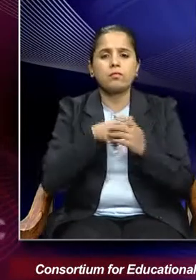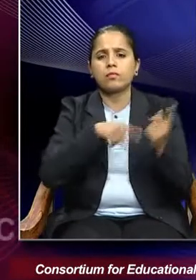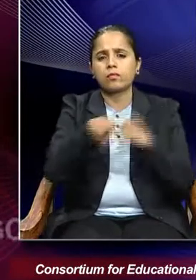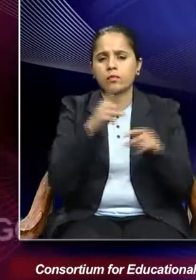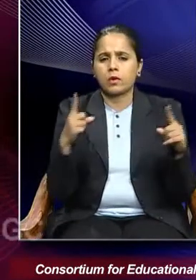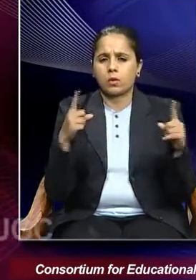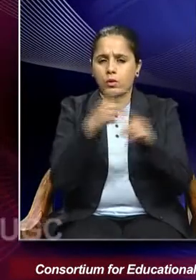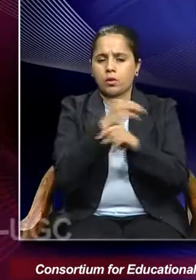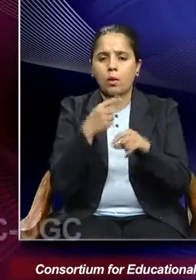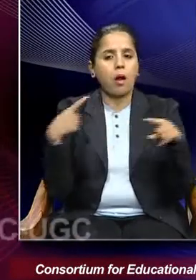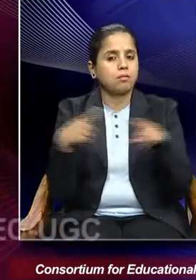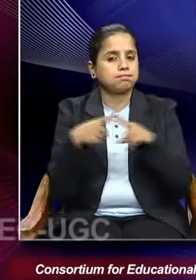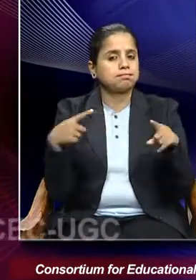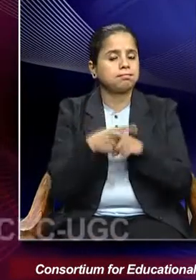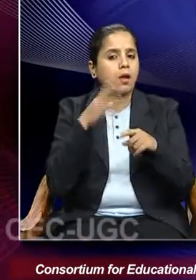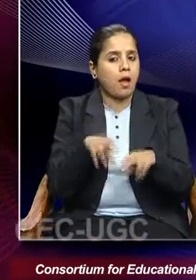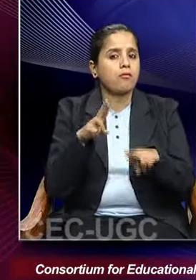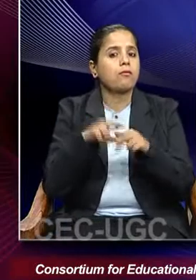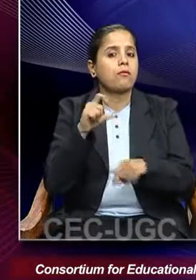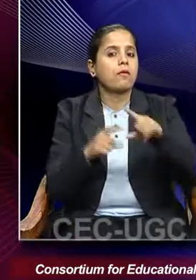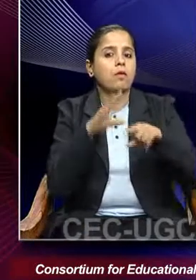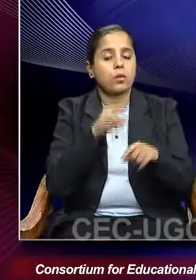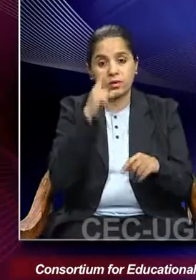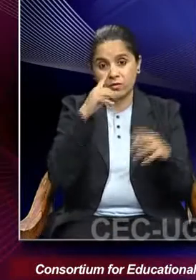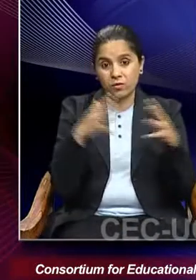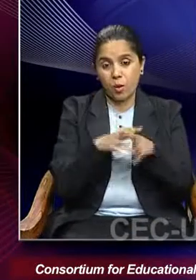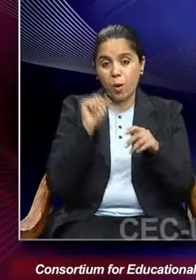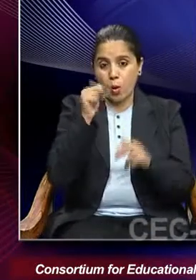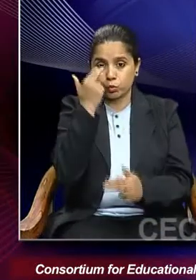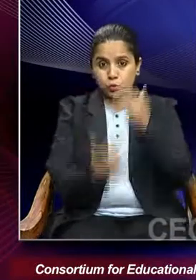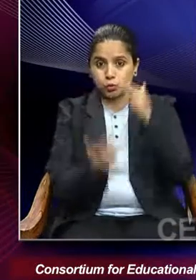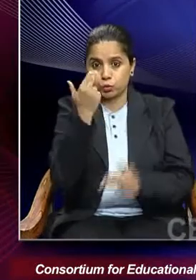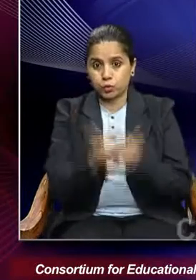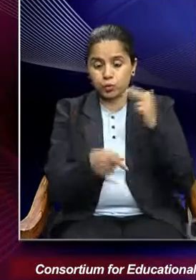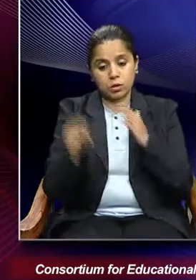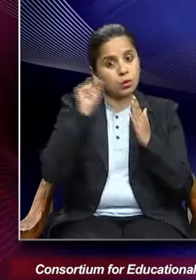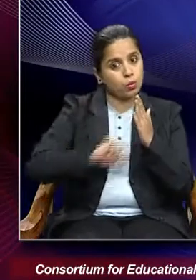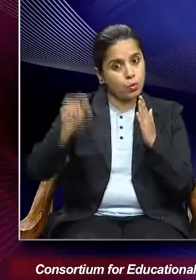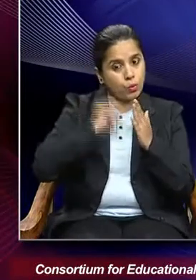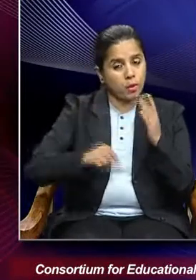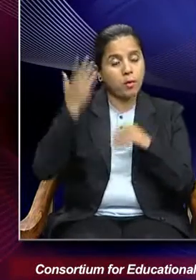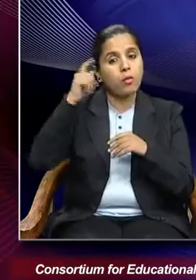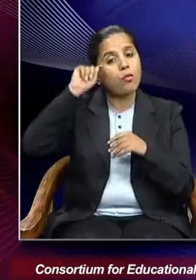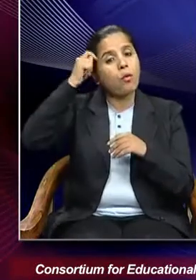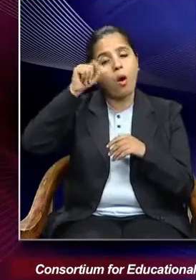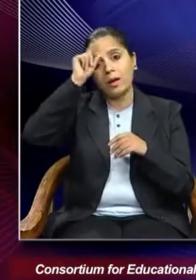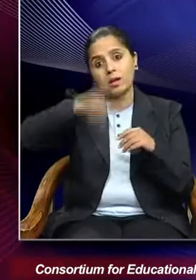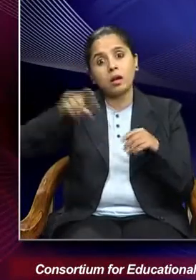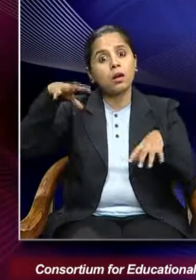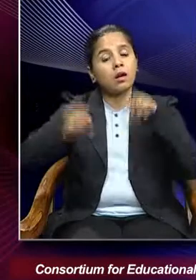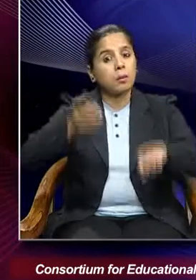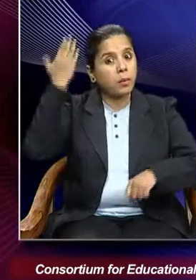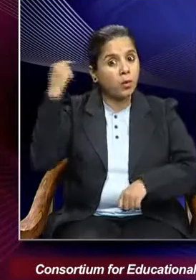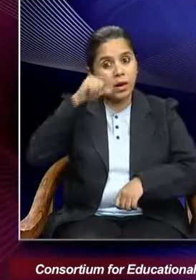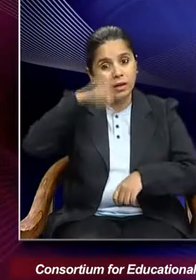a contradictory fact that women's autobiography writing in colonial India was